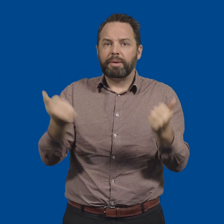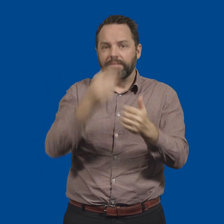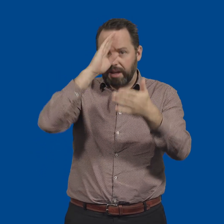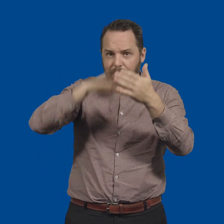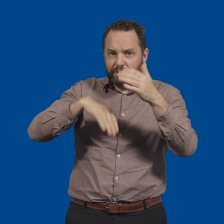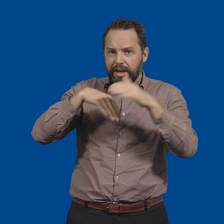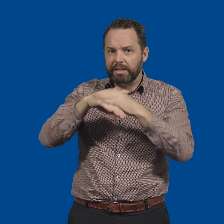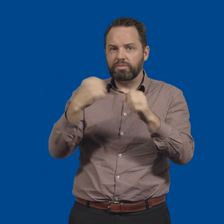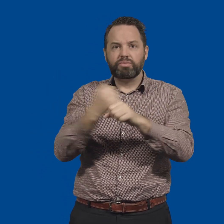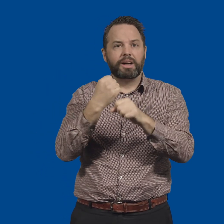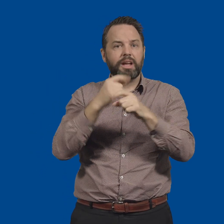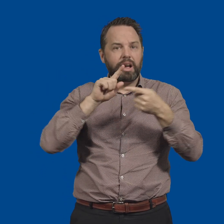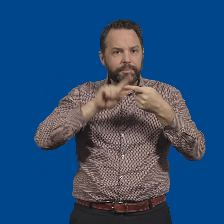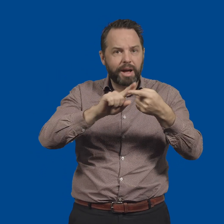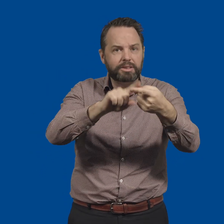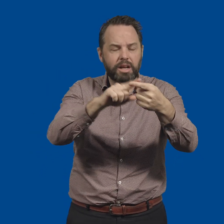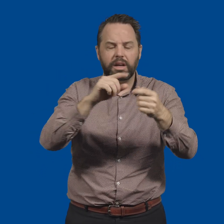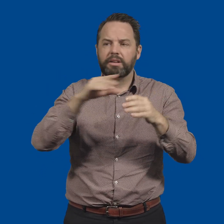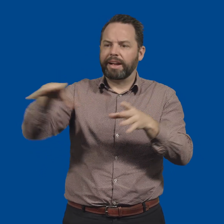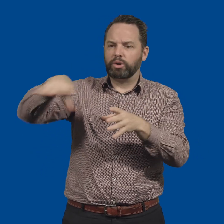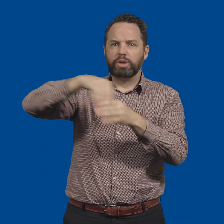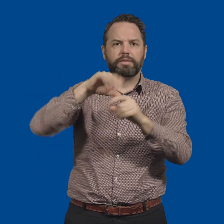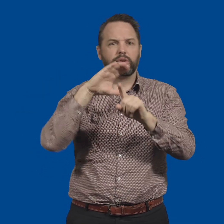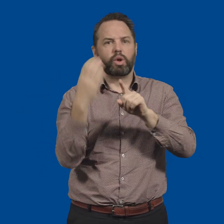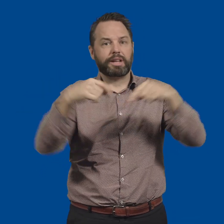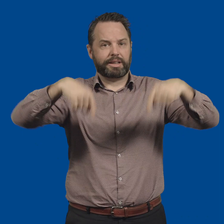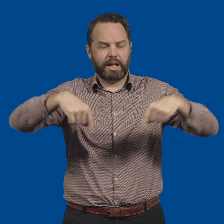Demonstrated experience in creating and maintaining an inclusive culture.